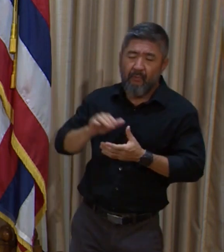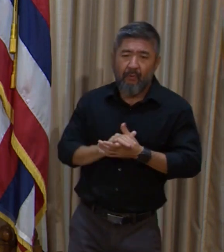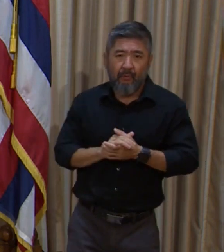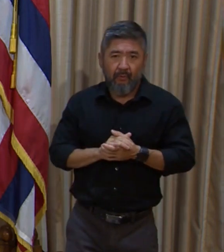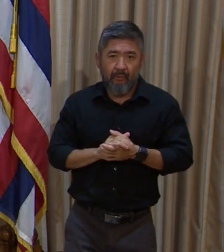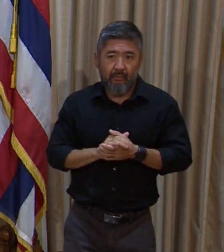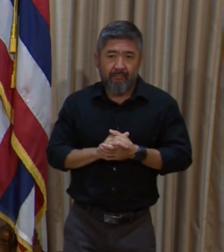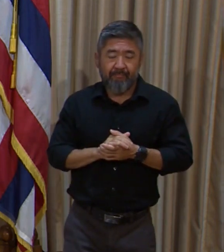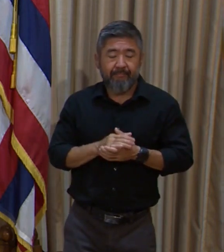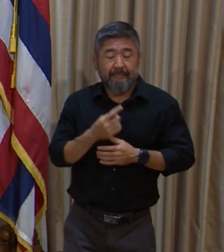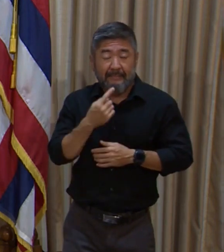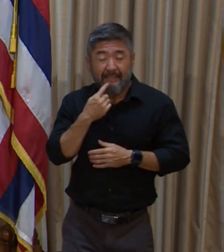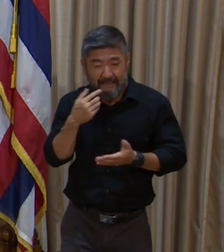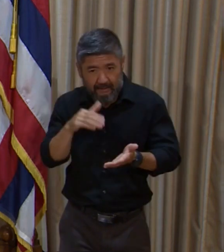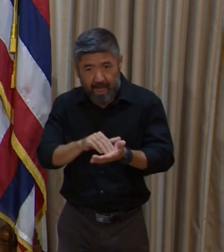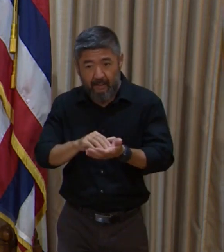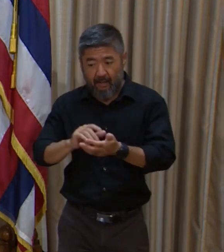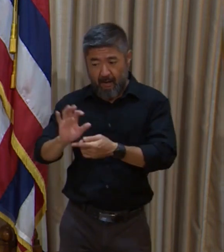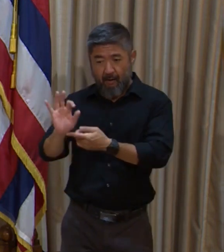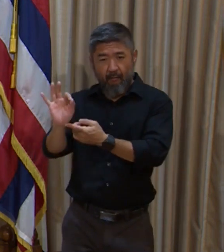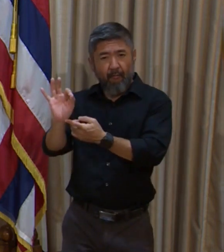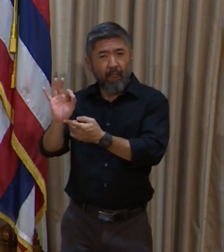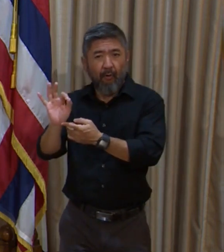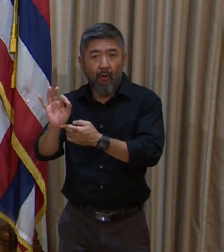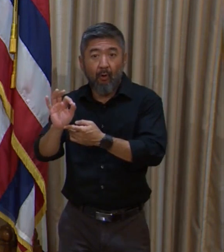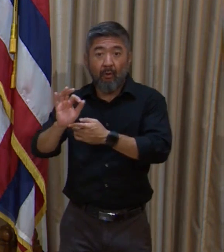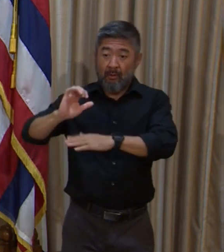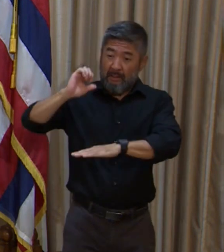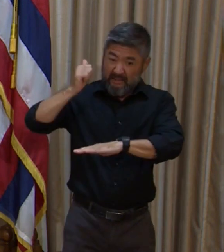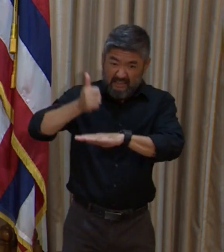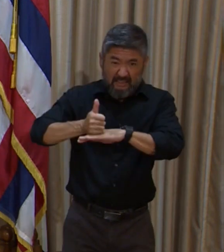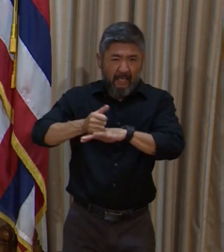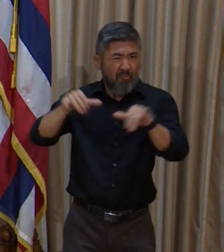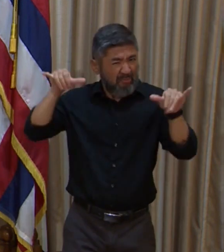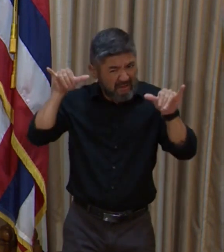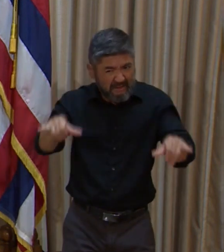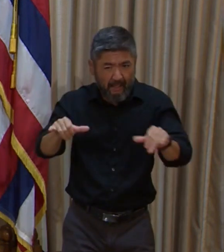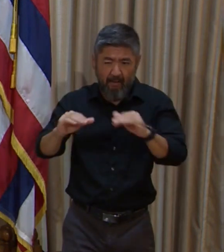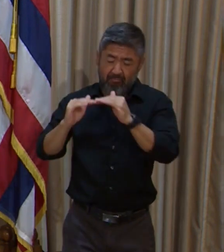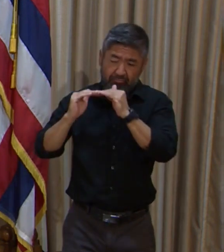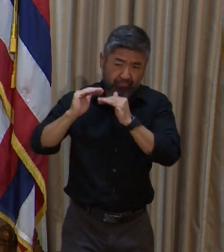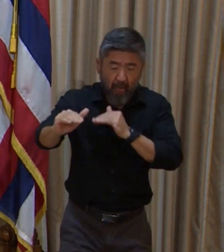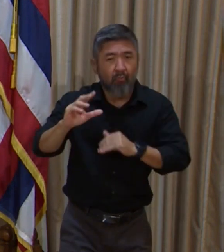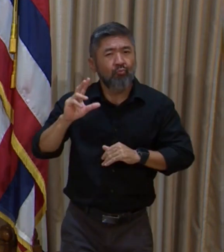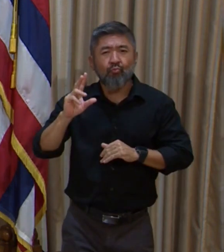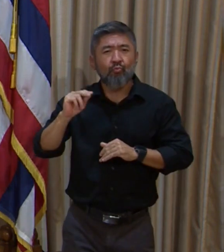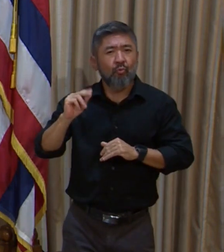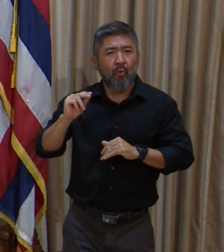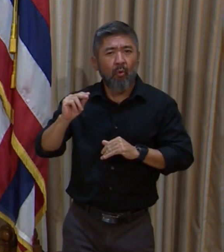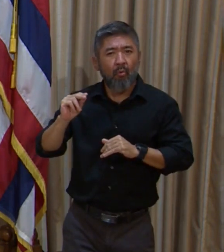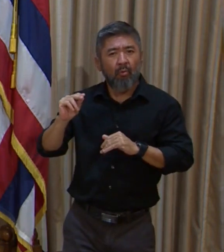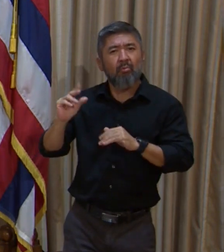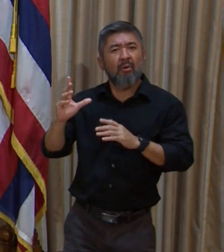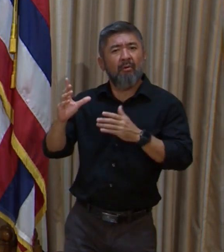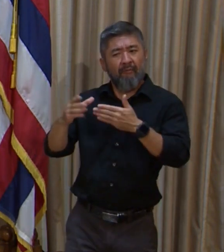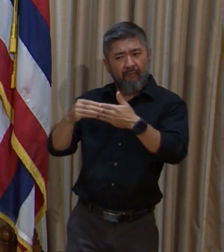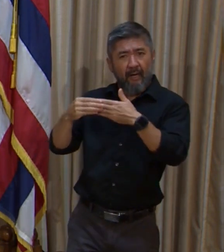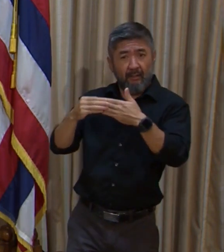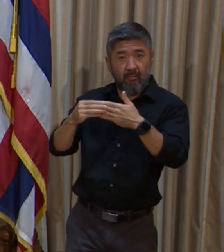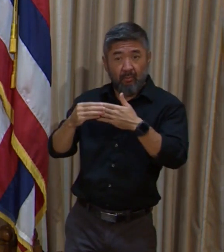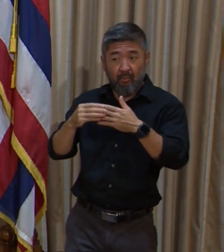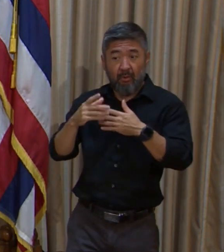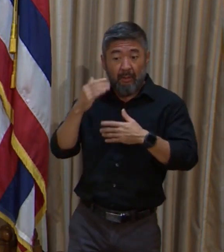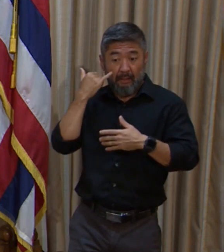is a flexible way to manage personnel costs. We can end the furloughs